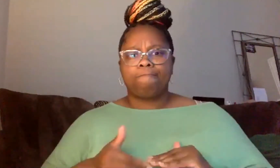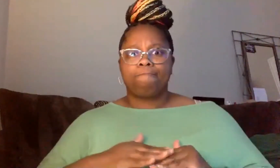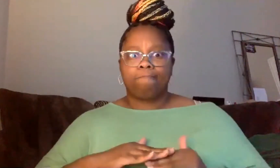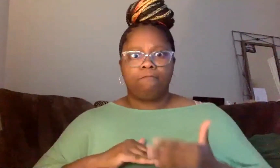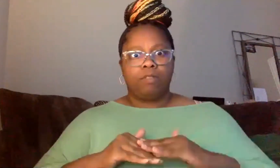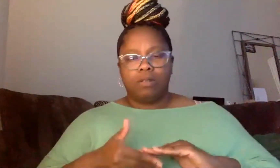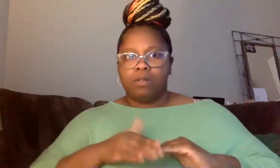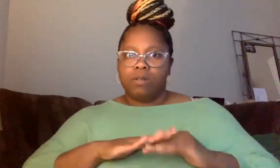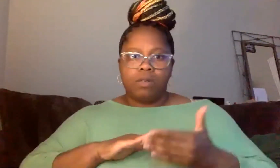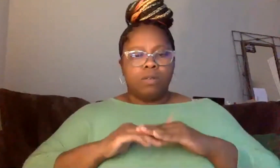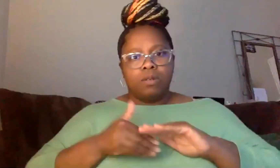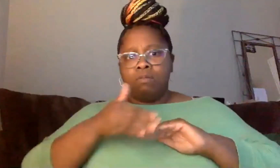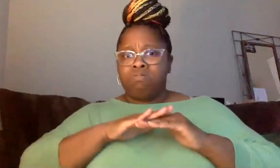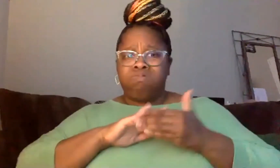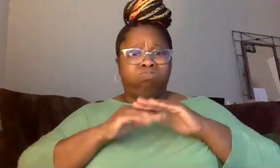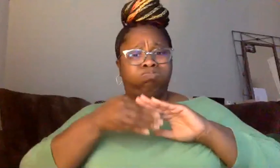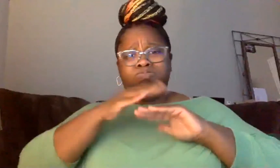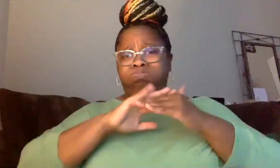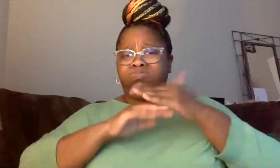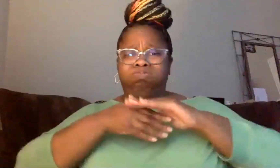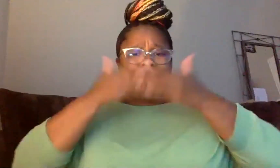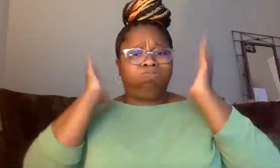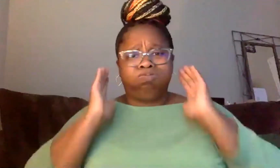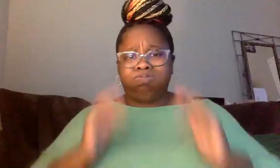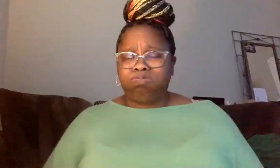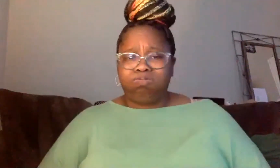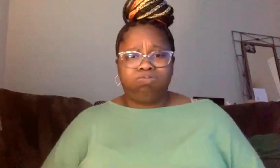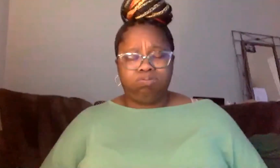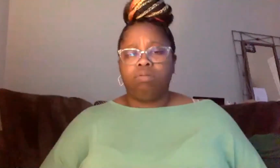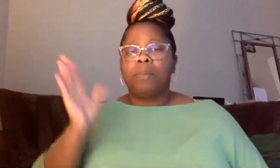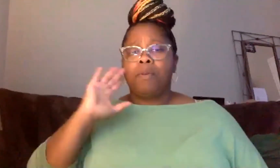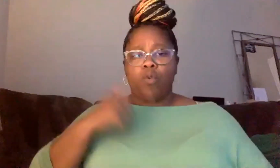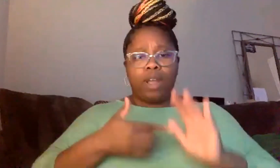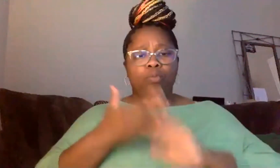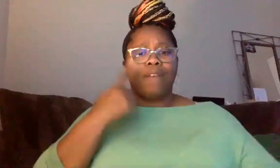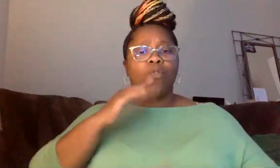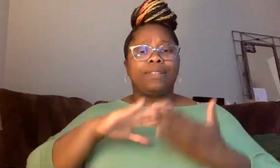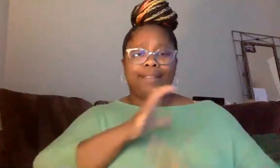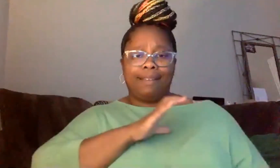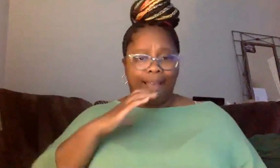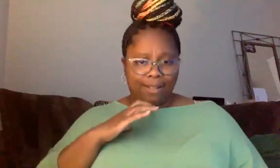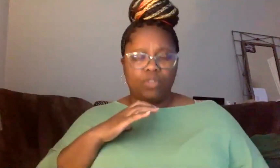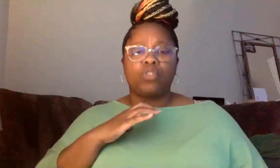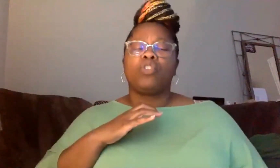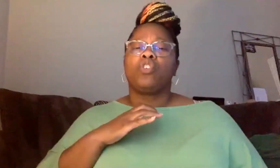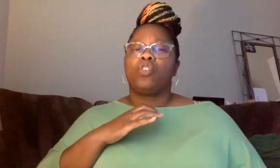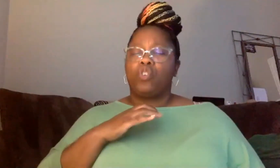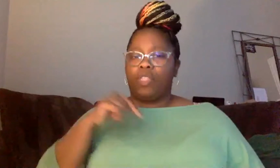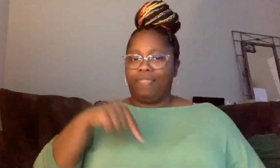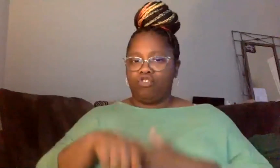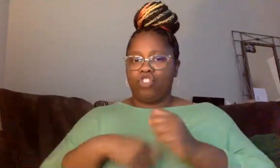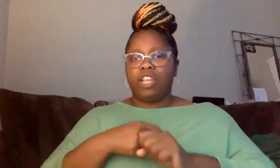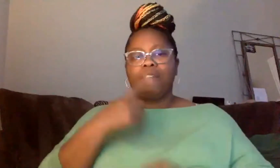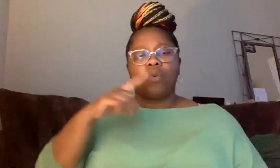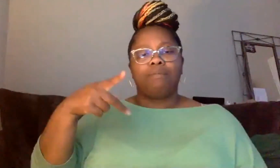city council in San Bernardino earlier this year in the primary elections. And the reason